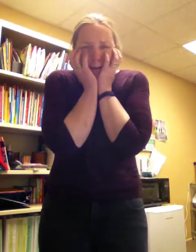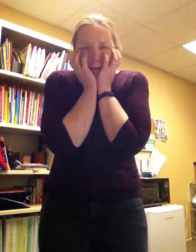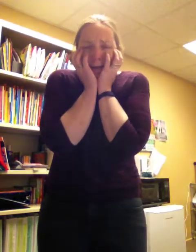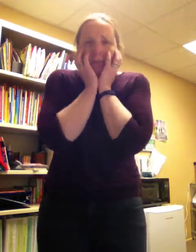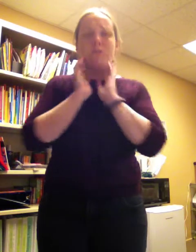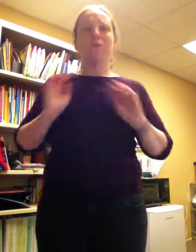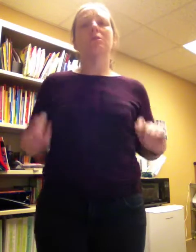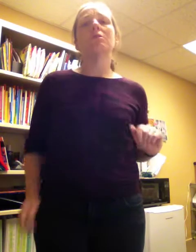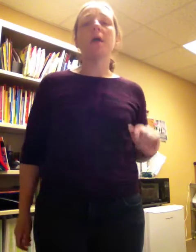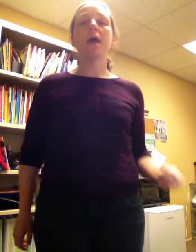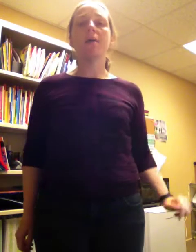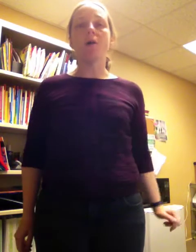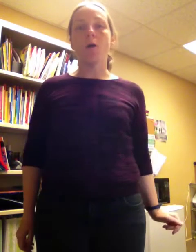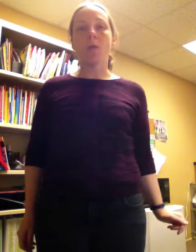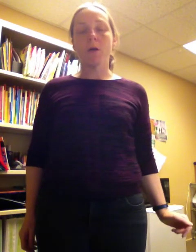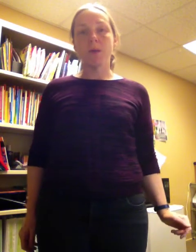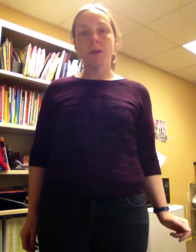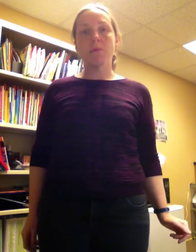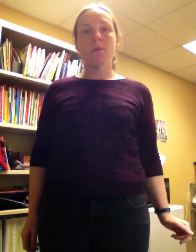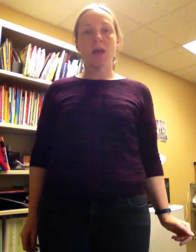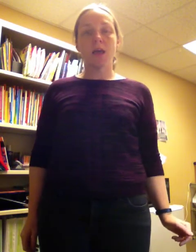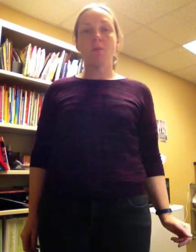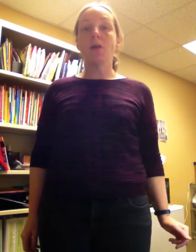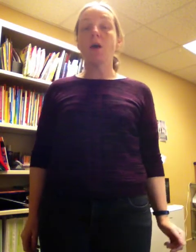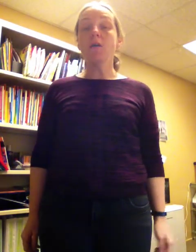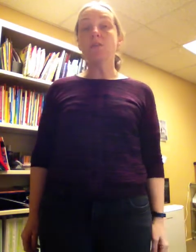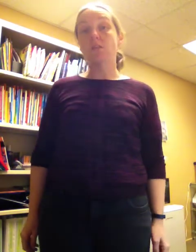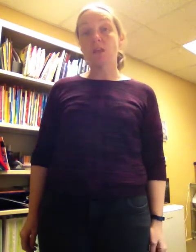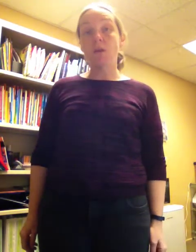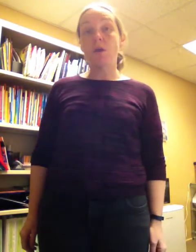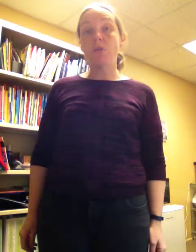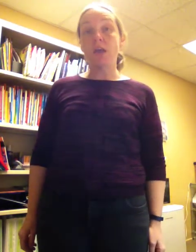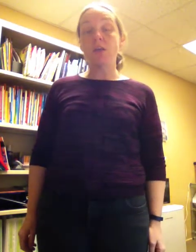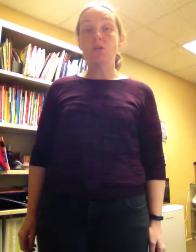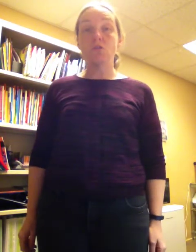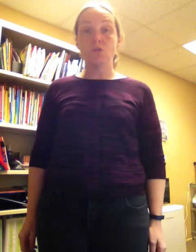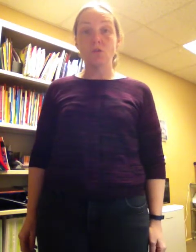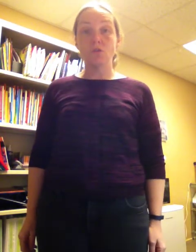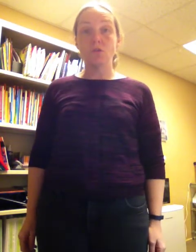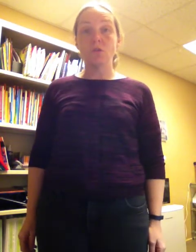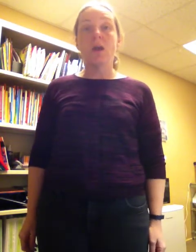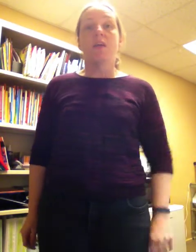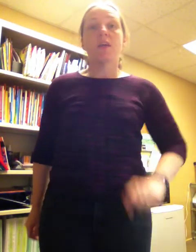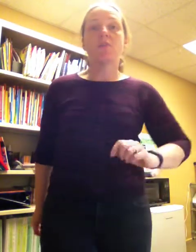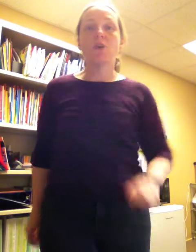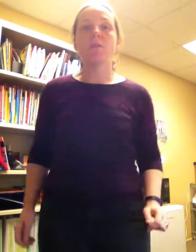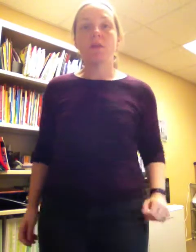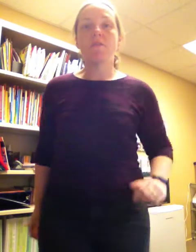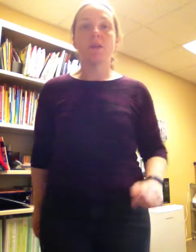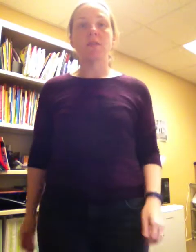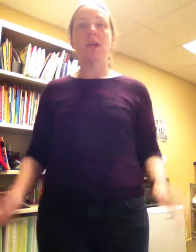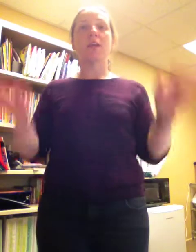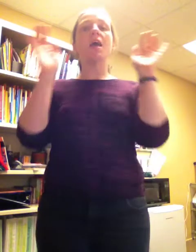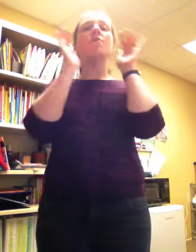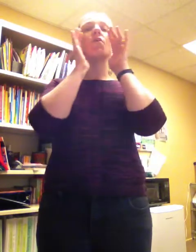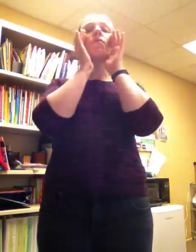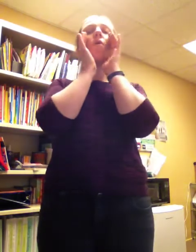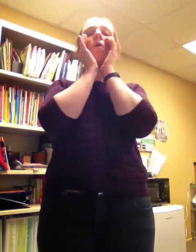in the zoo, and all the people came along to see what they could do. They stomped their feet, they gave a roar,